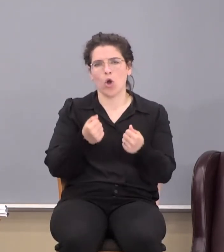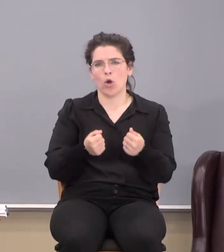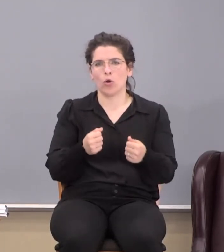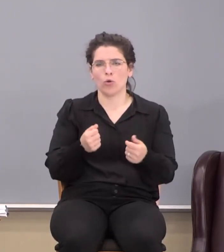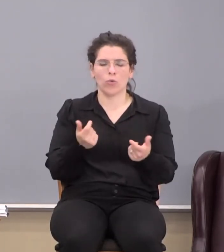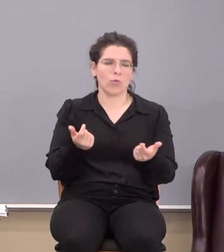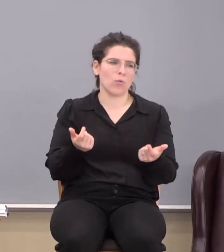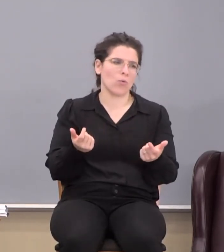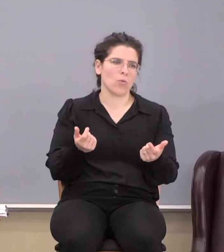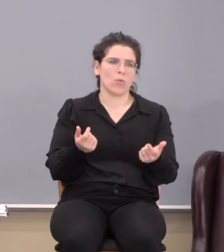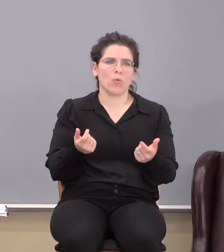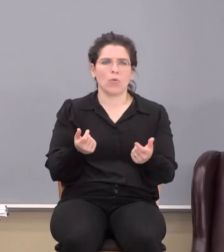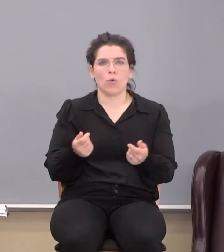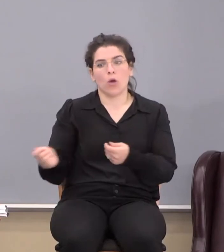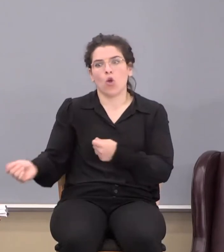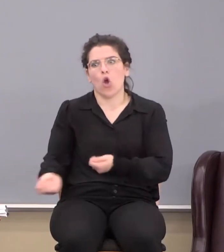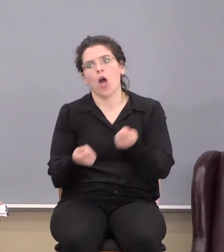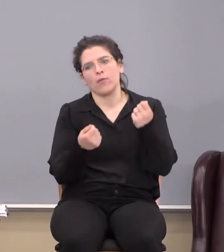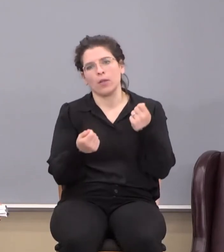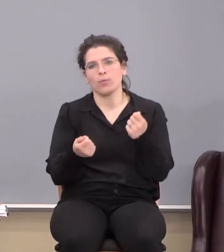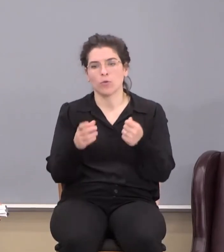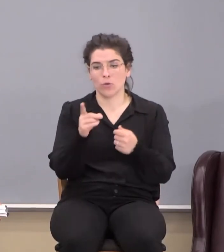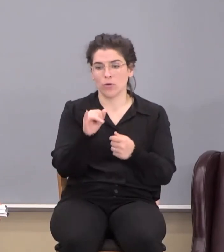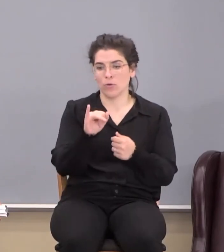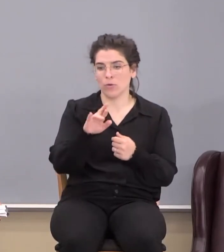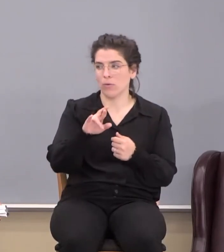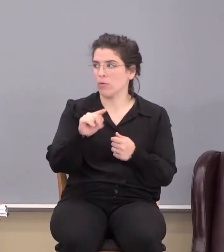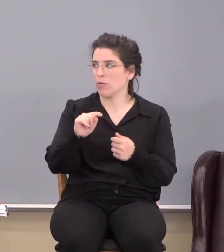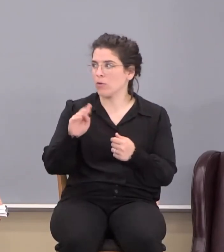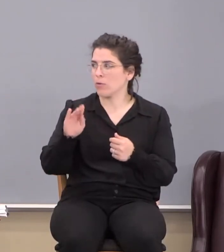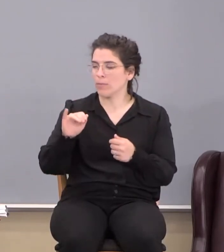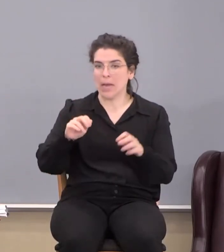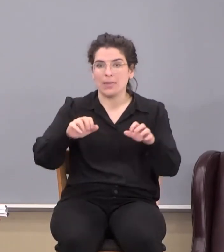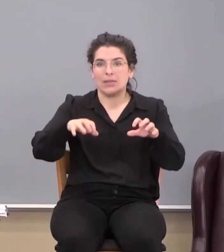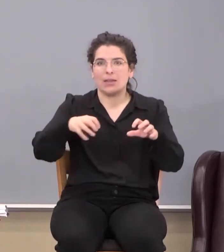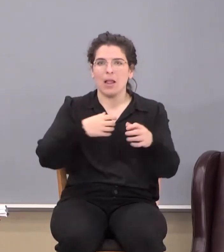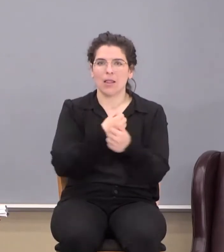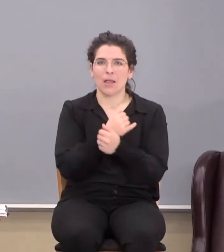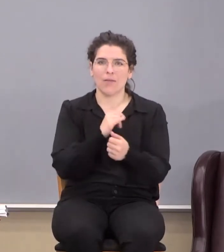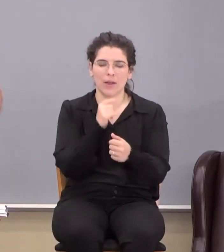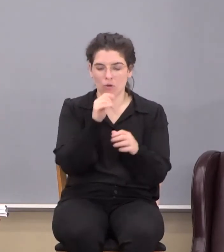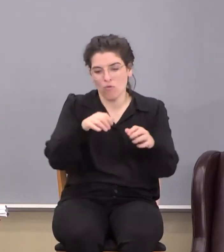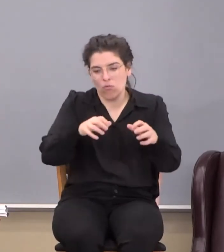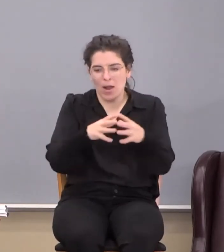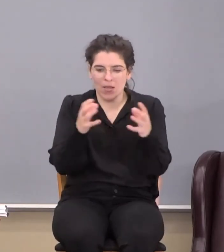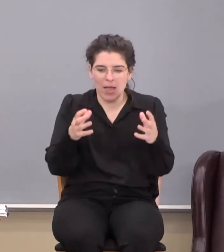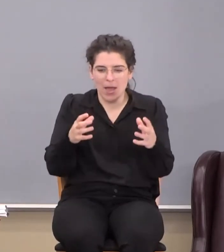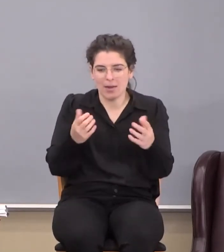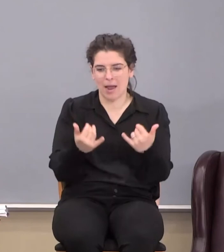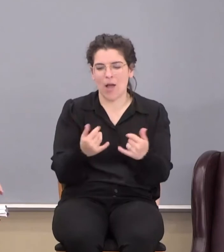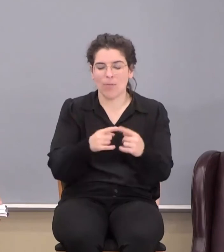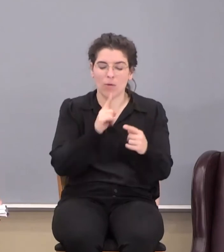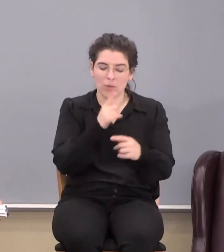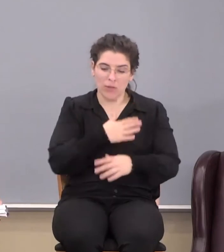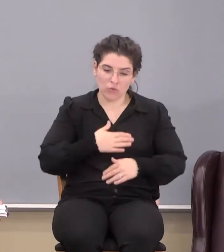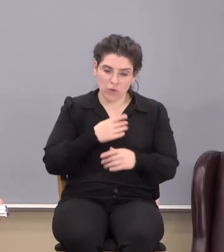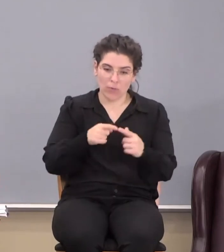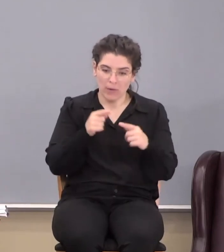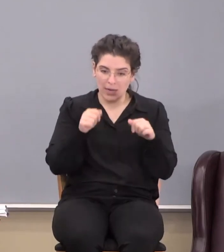Or it's at a golf club. Or a dirt bike. I love my dirt bike. I sure enjoy it when I can.